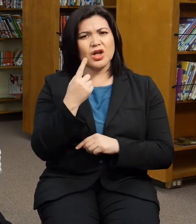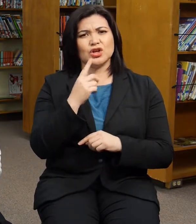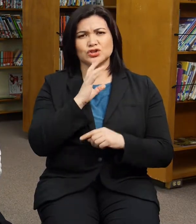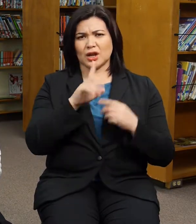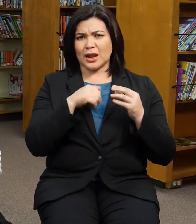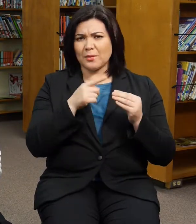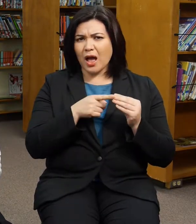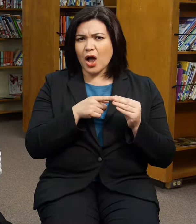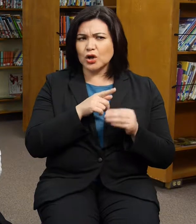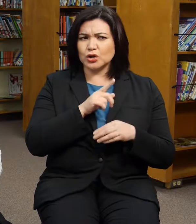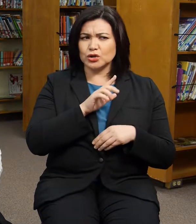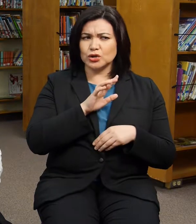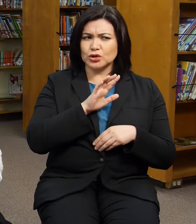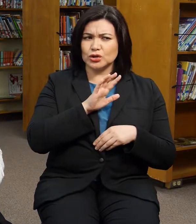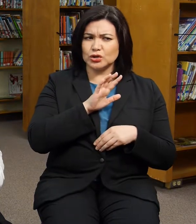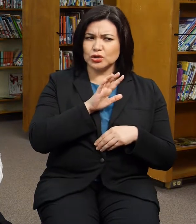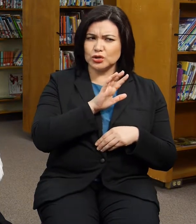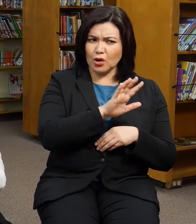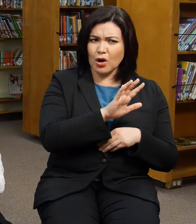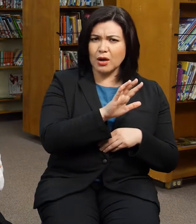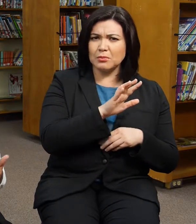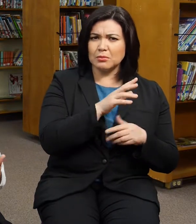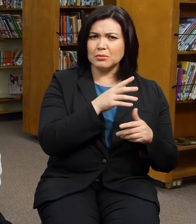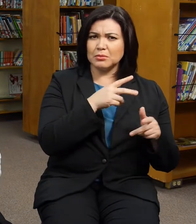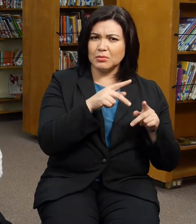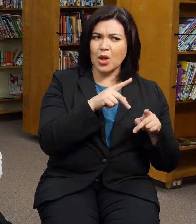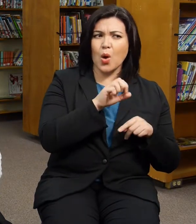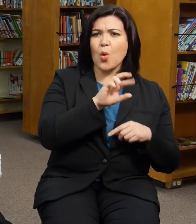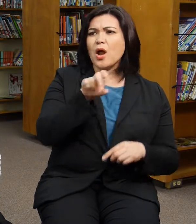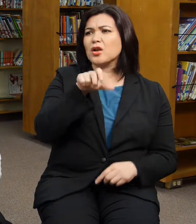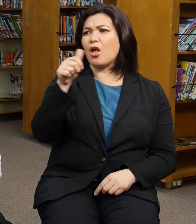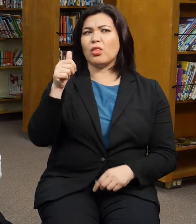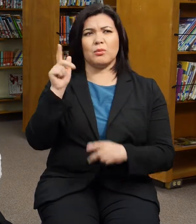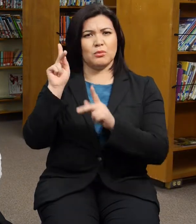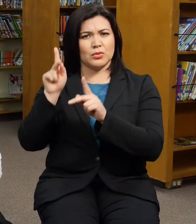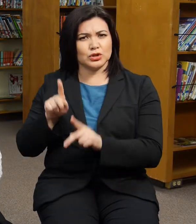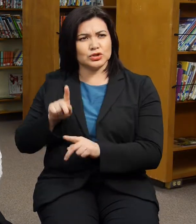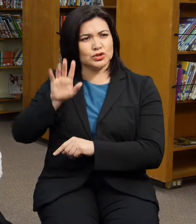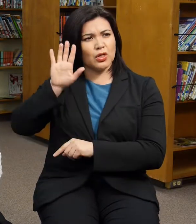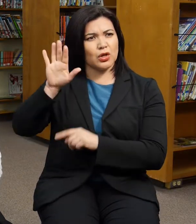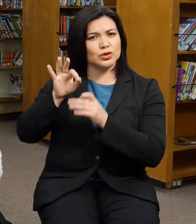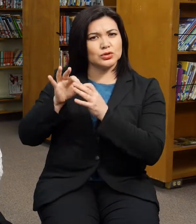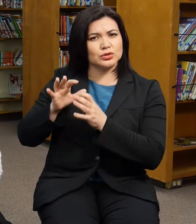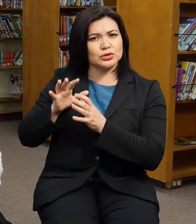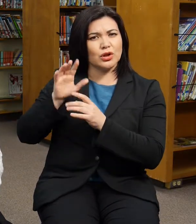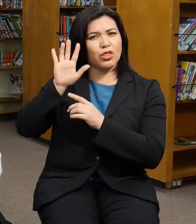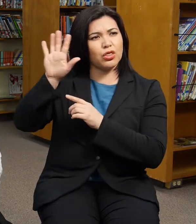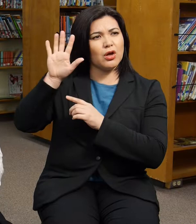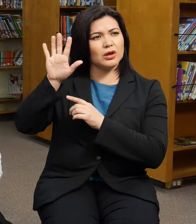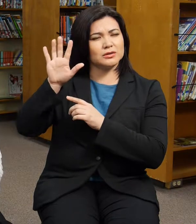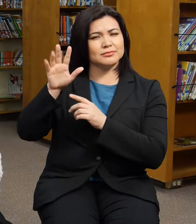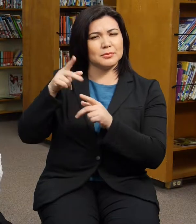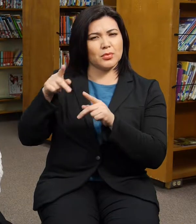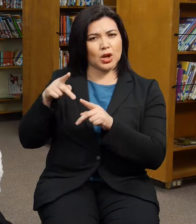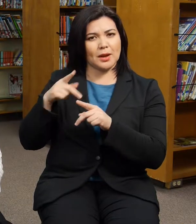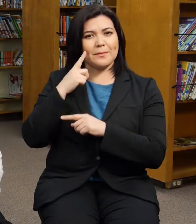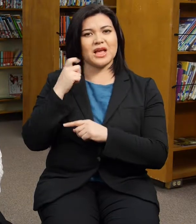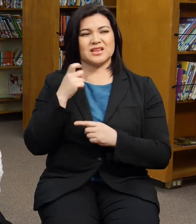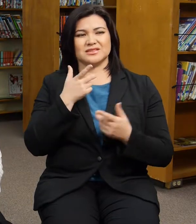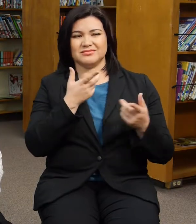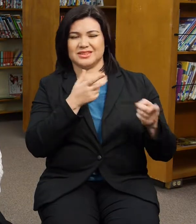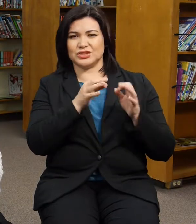else's baby shower, because, you know, because of what the interpreter has said. So that kind of, kind of threw me off,